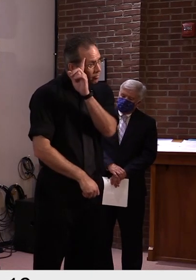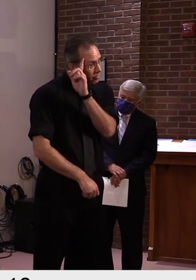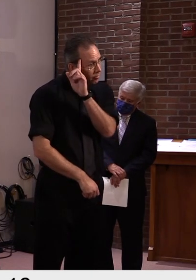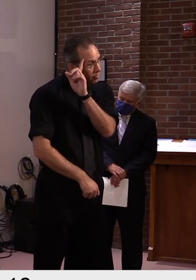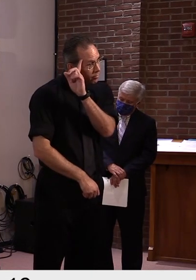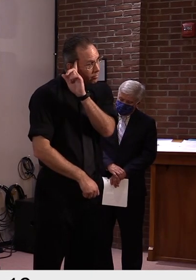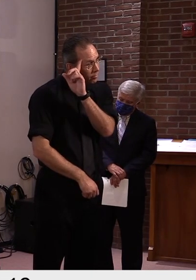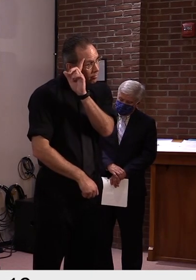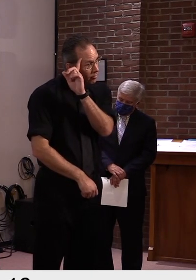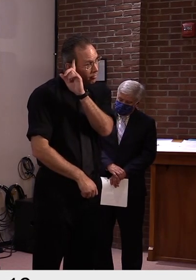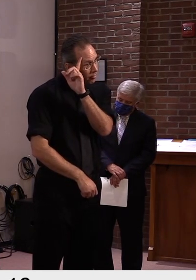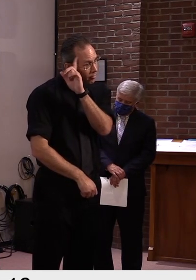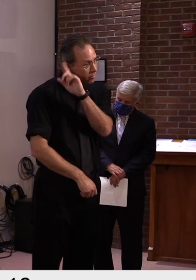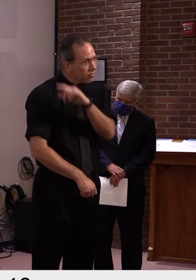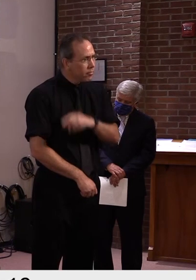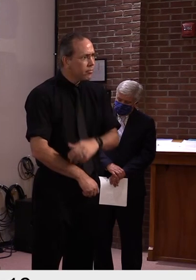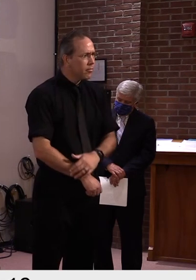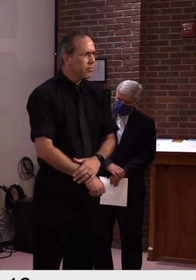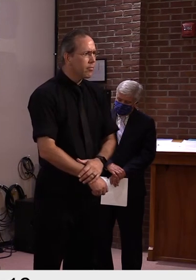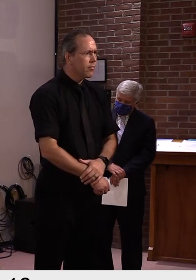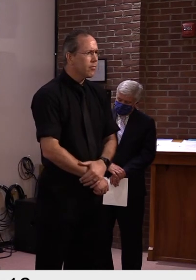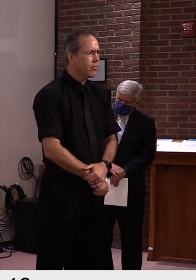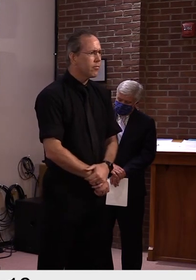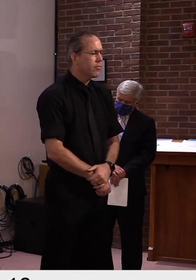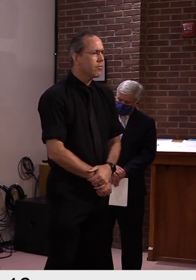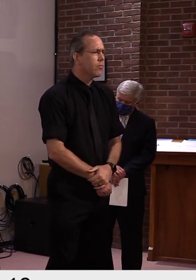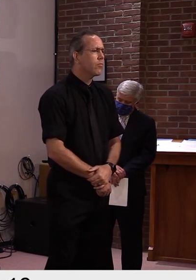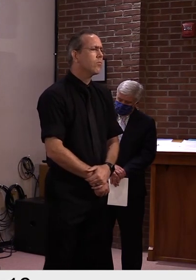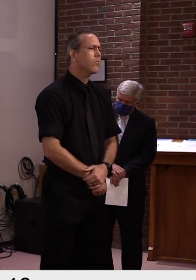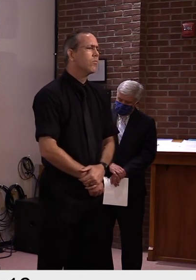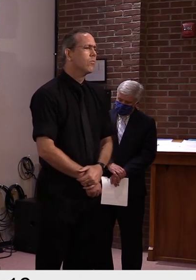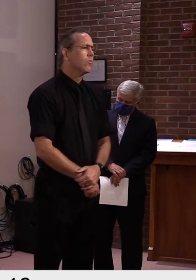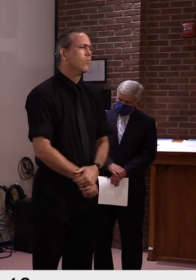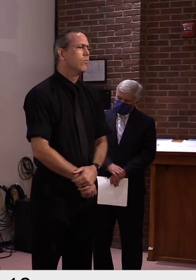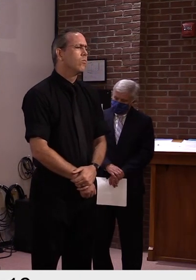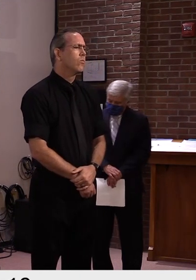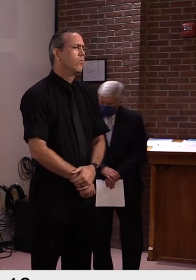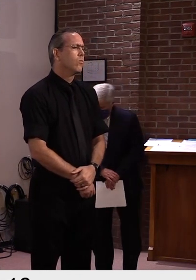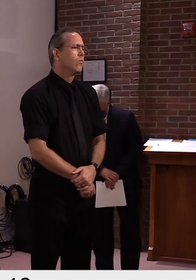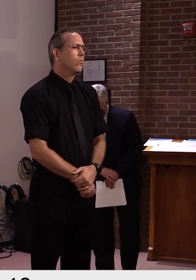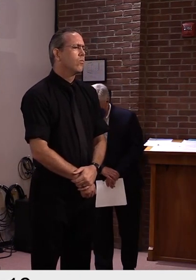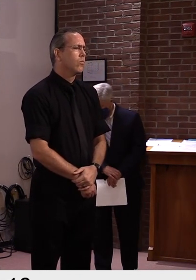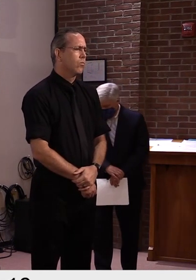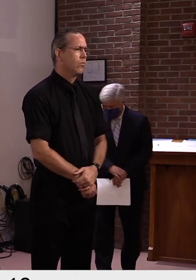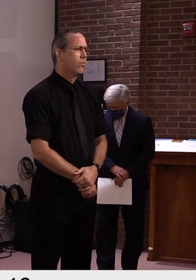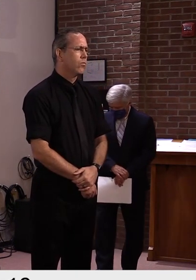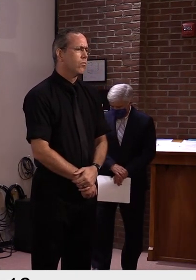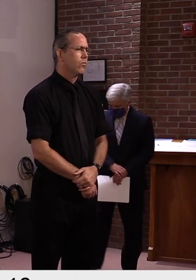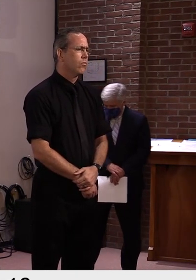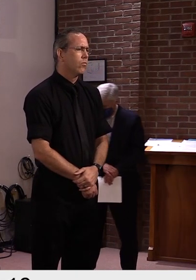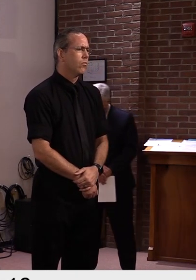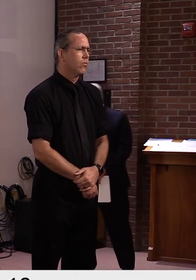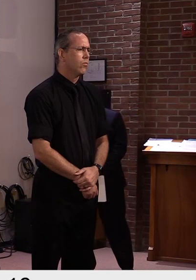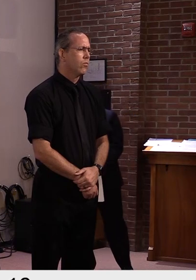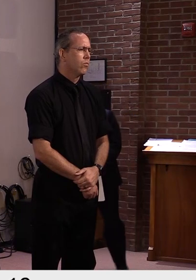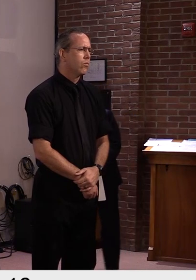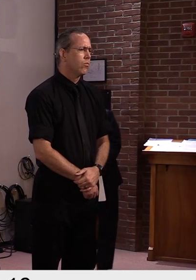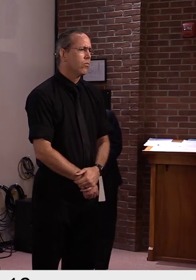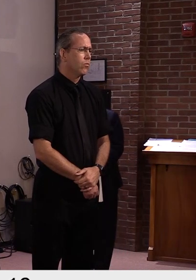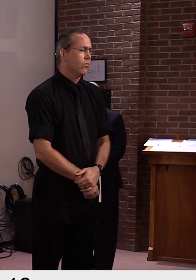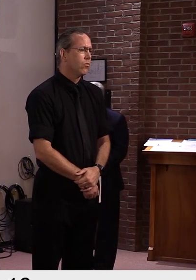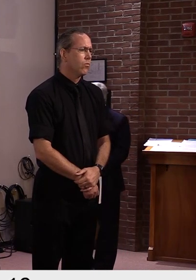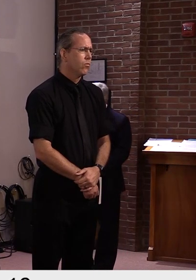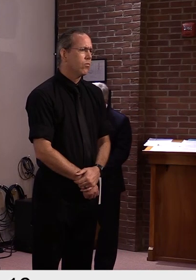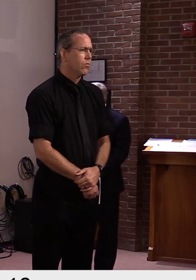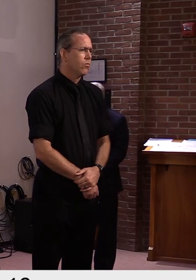regulations, you know. Um, one is yours. Um, you have to keep Blue Cross, uh, your job is to keep